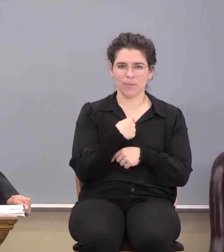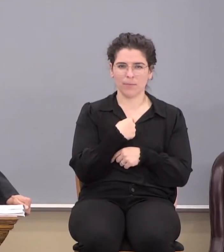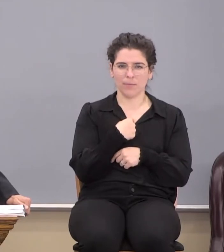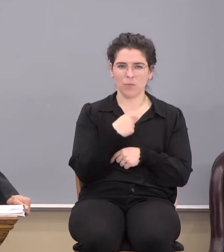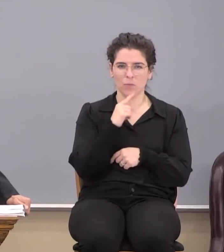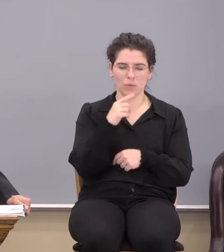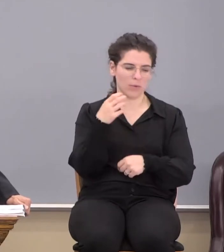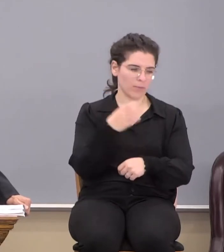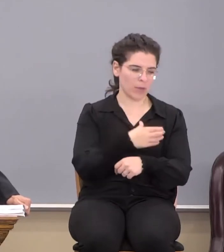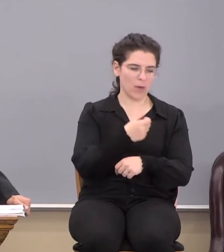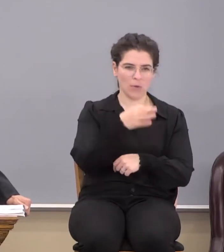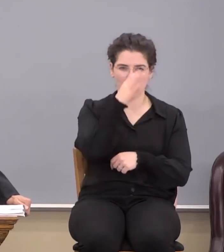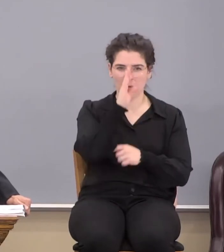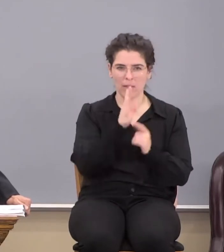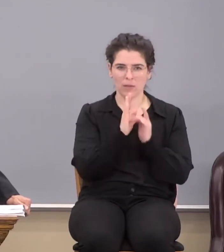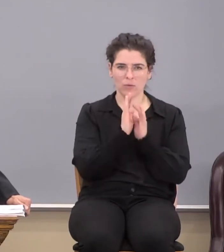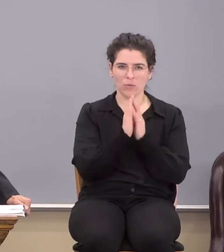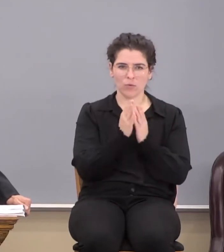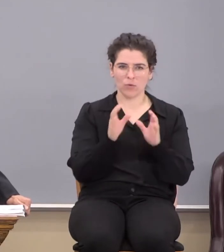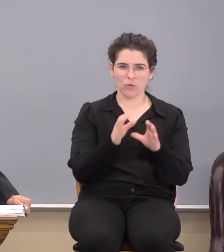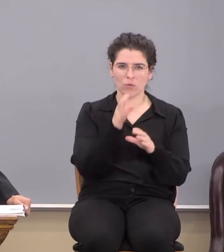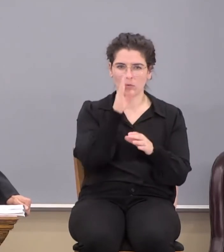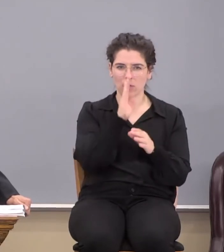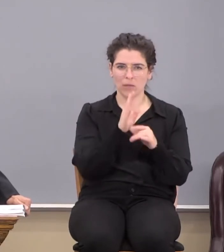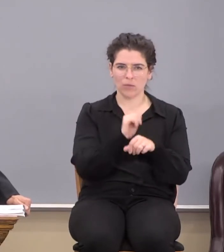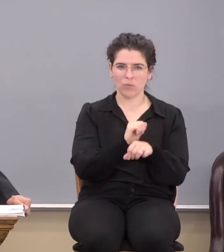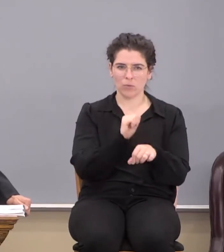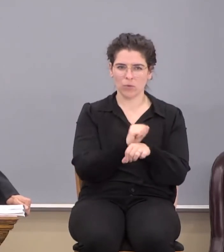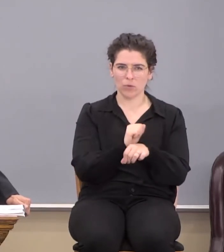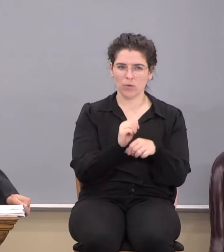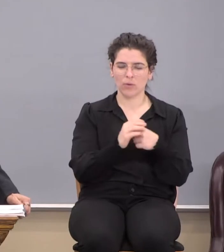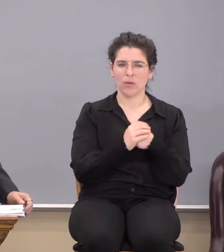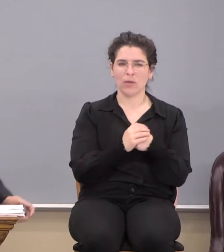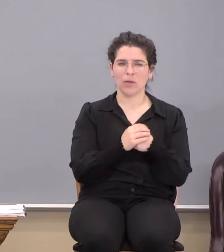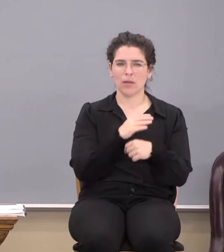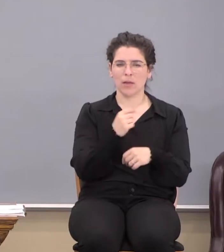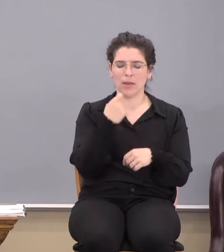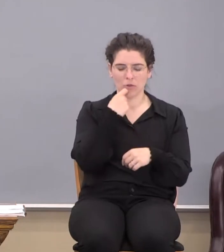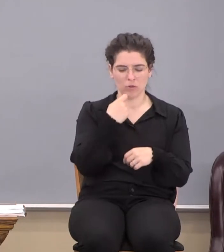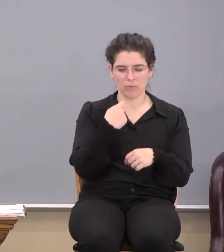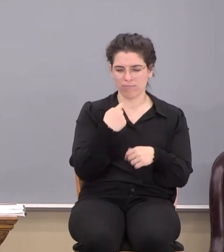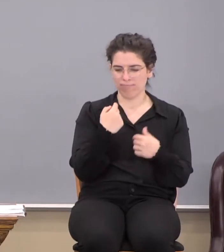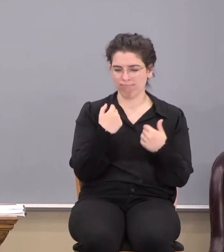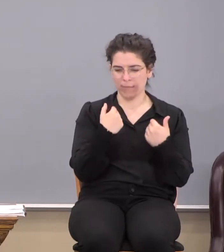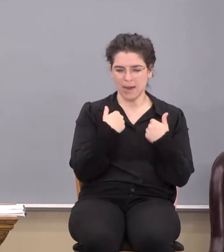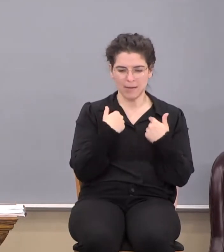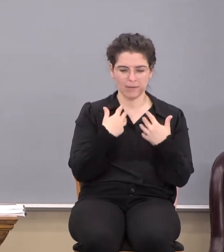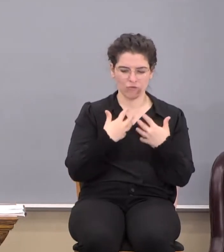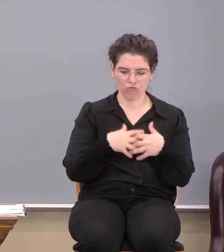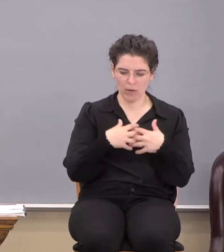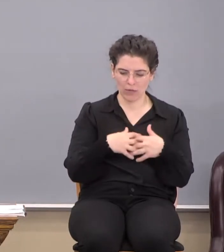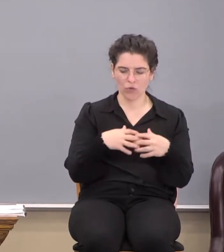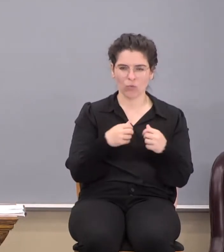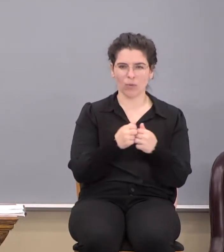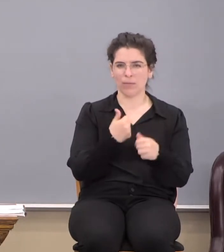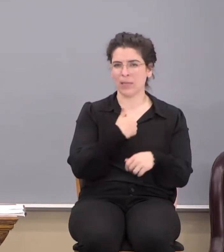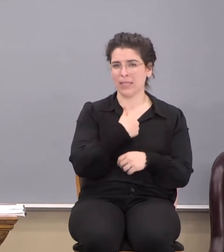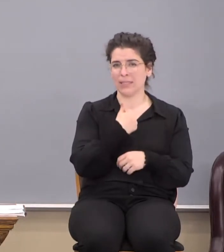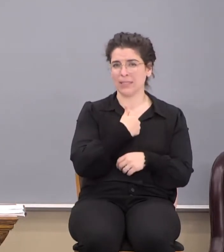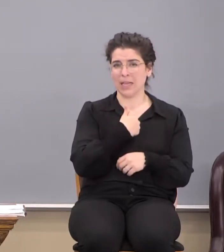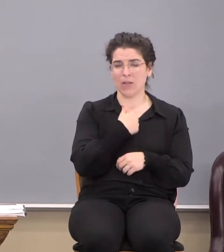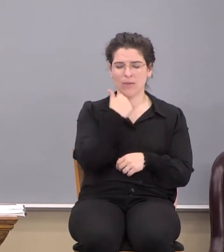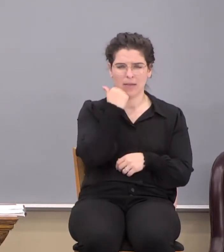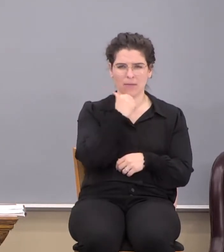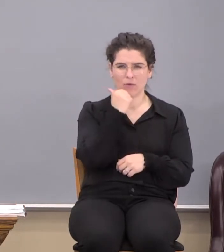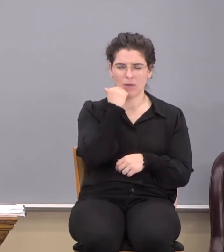It was the power of God's word to do God's work. And I just had to wrestle with myself every